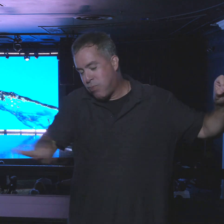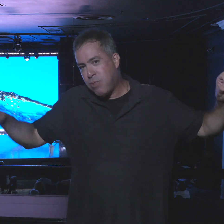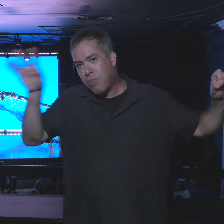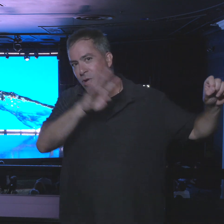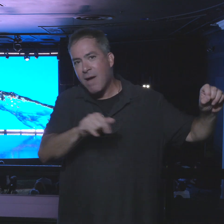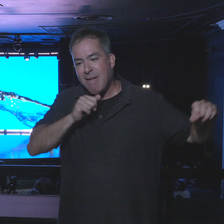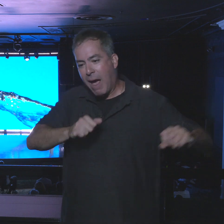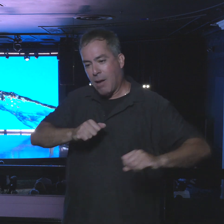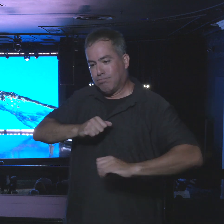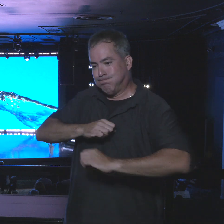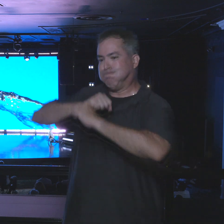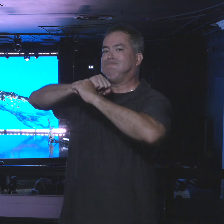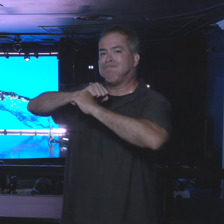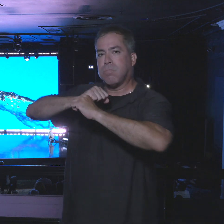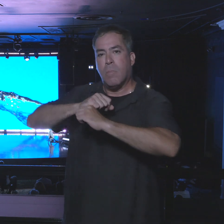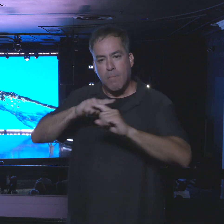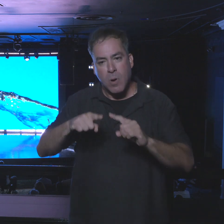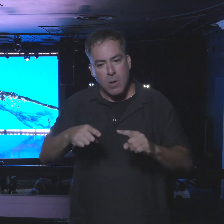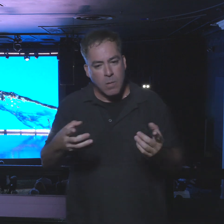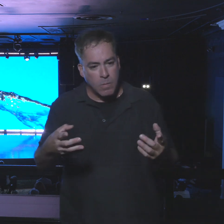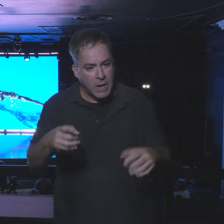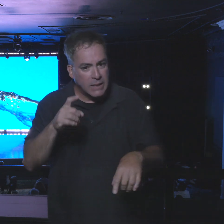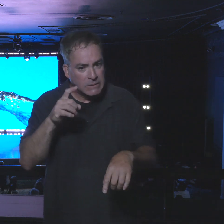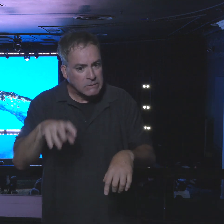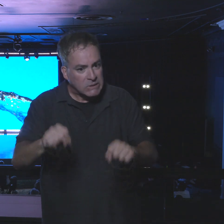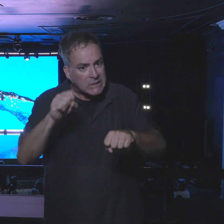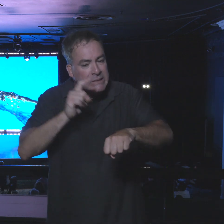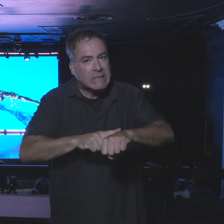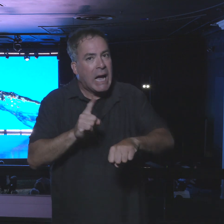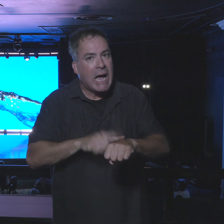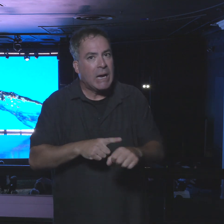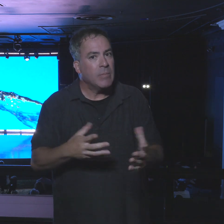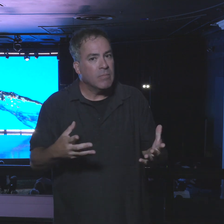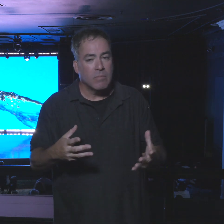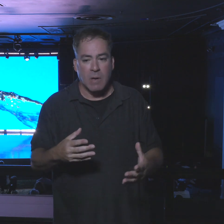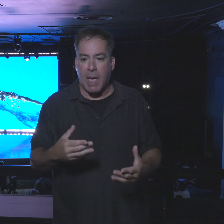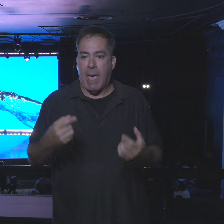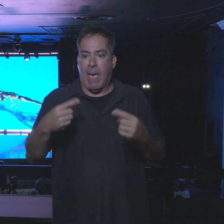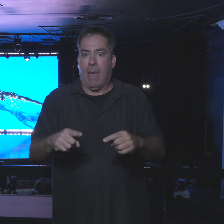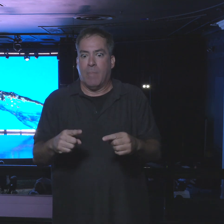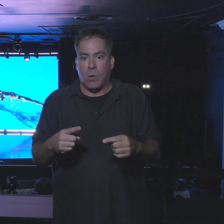all of it. And it took time. It didn't happen overnight.